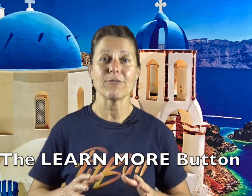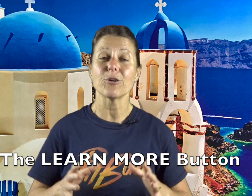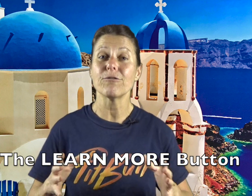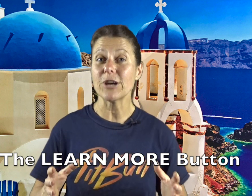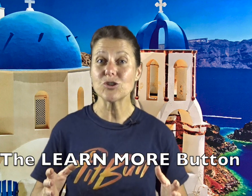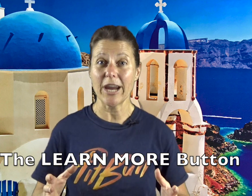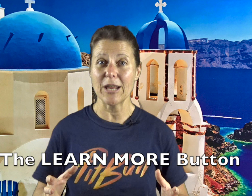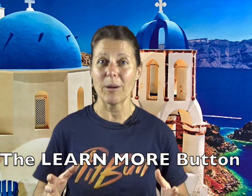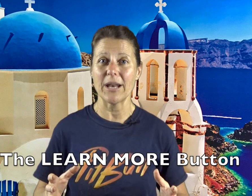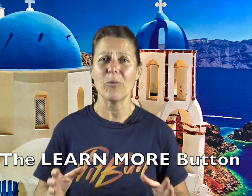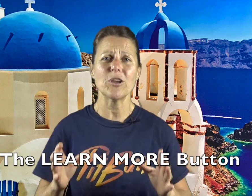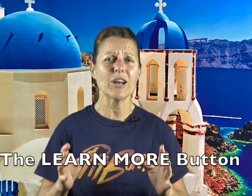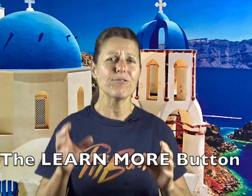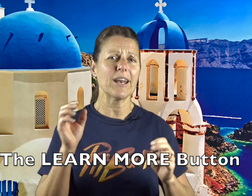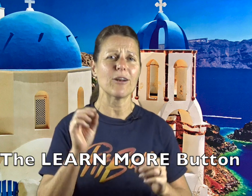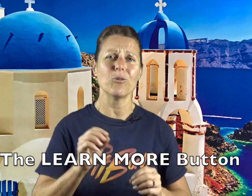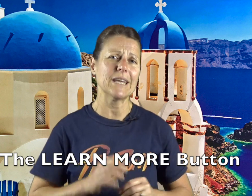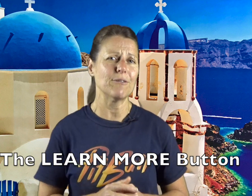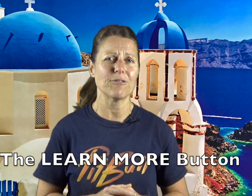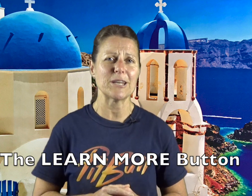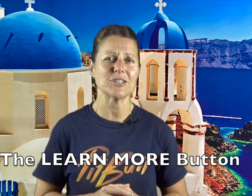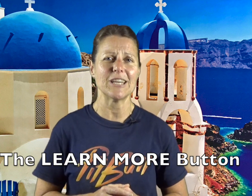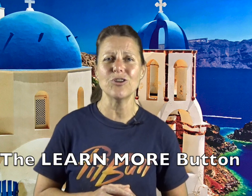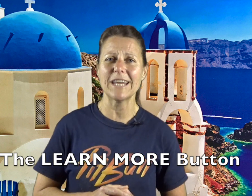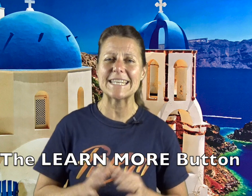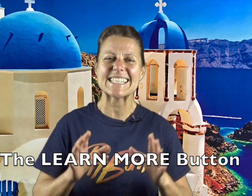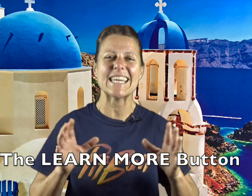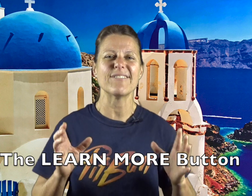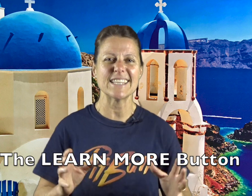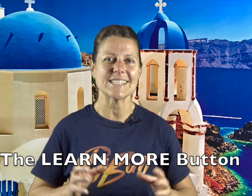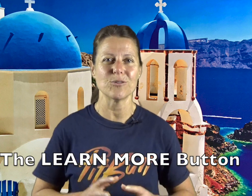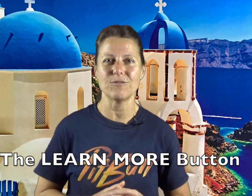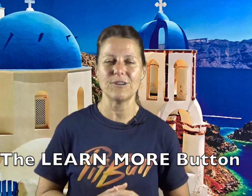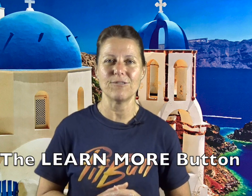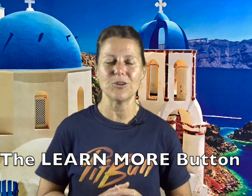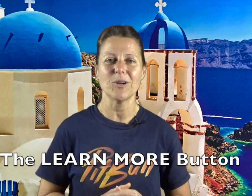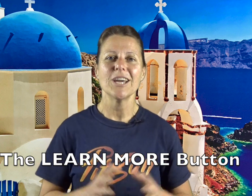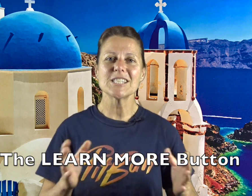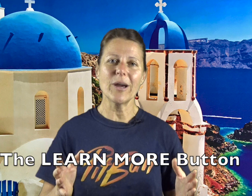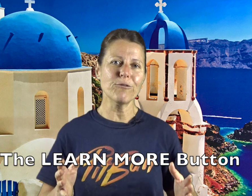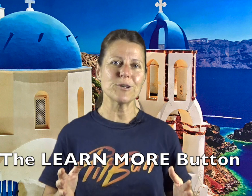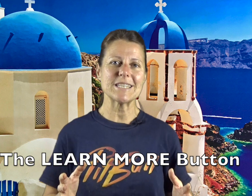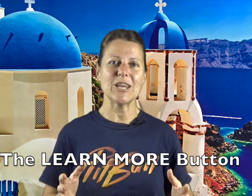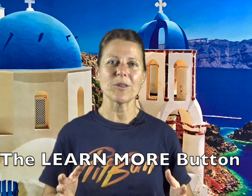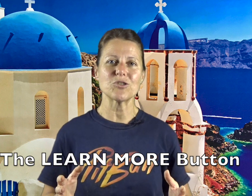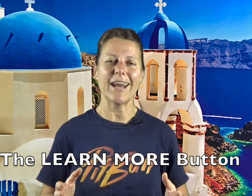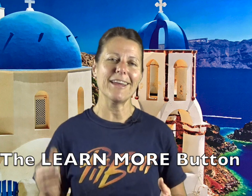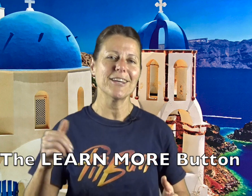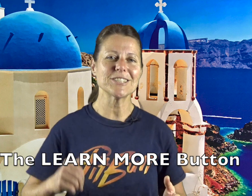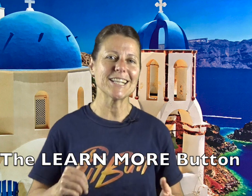for a free training webinar where you're going to find out all the information that you need to see if this is a good fit for you so I look forward to seeing you on the training just